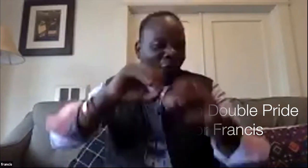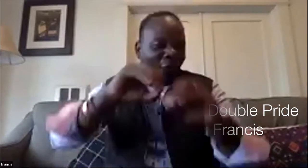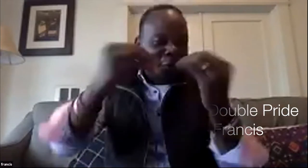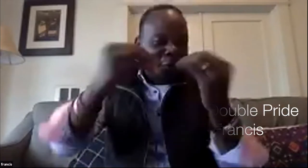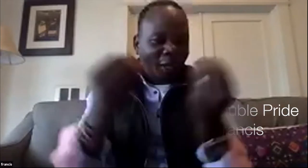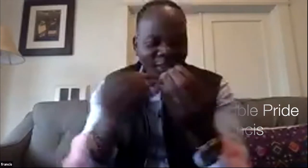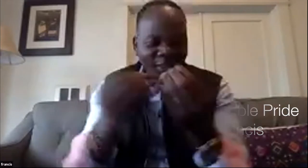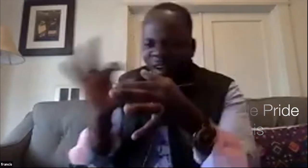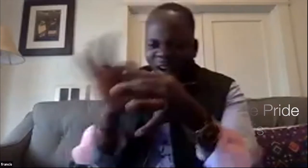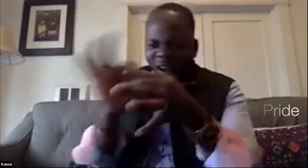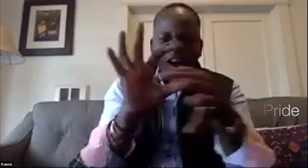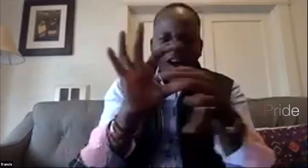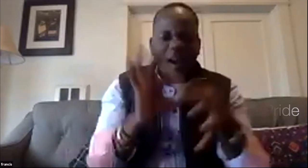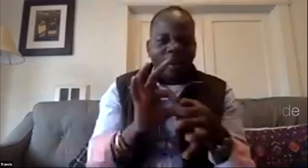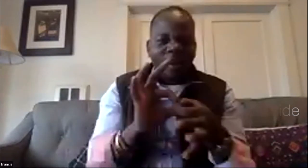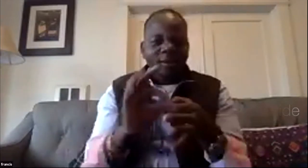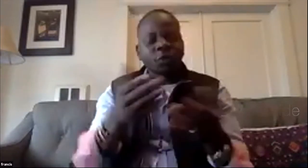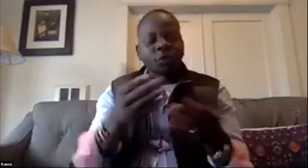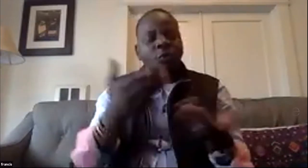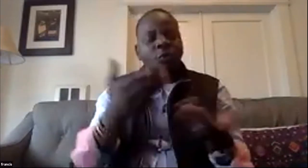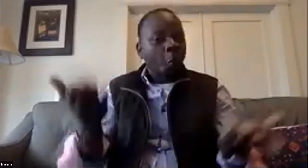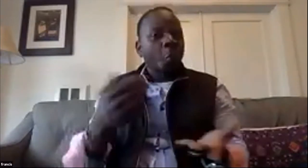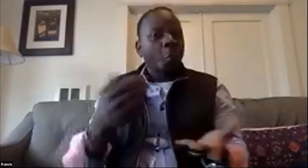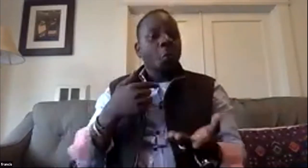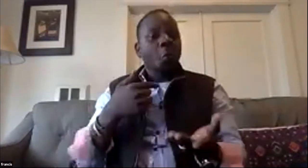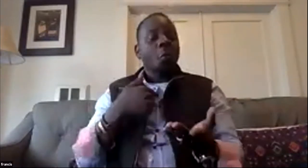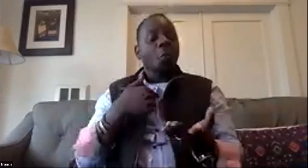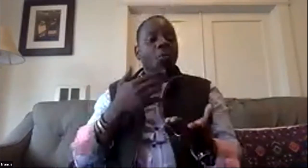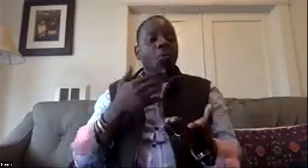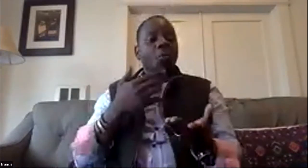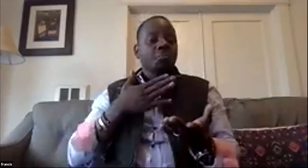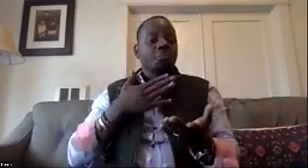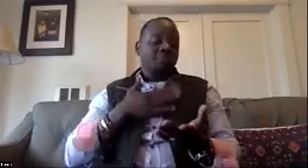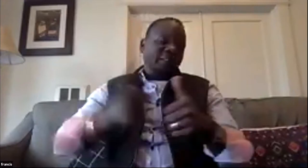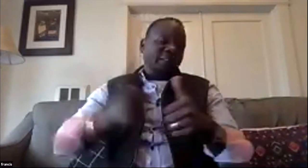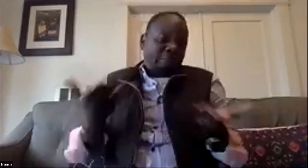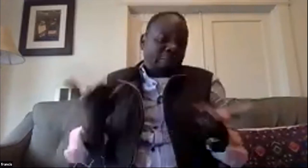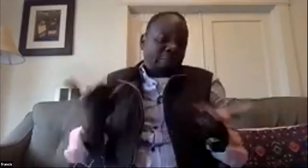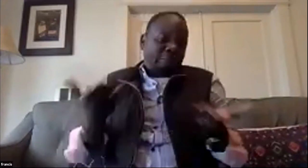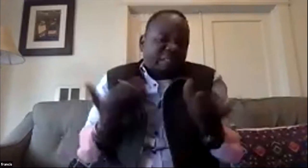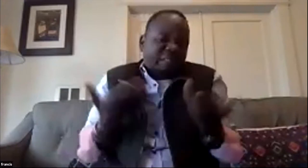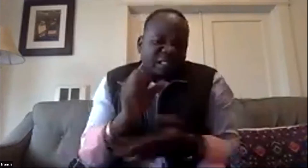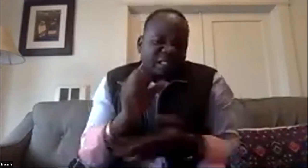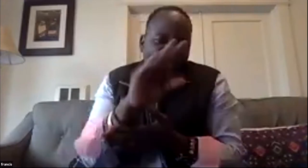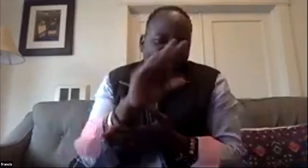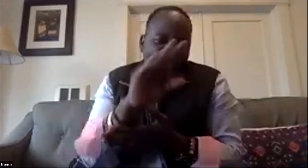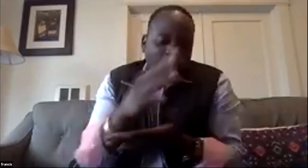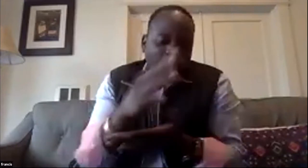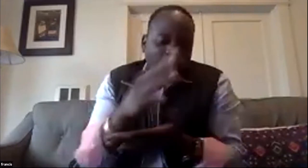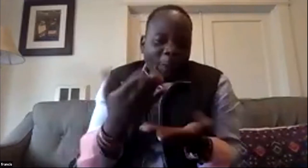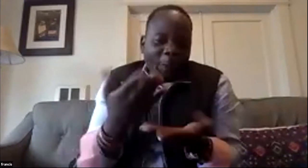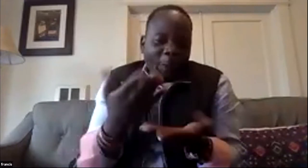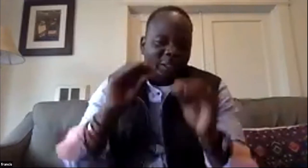connect so in order to introduce myself and my organization i want to tell you a little bit about